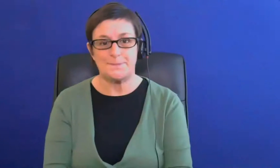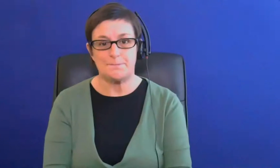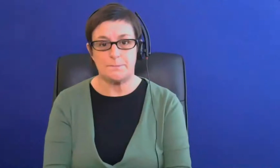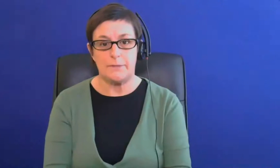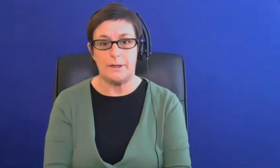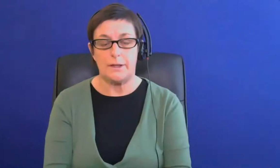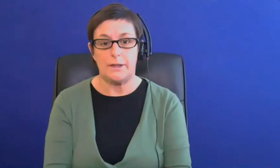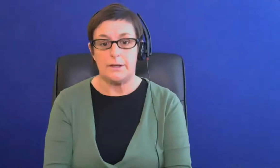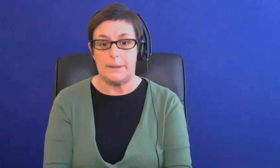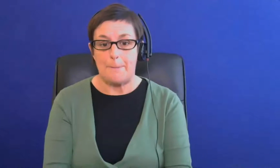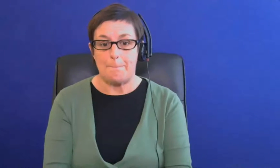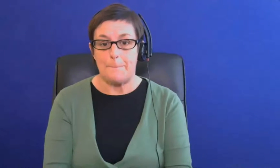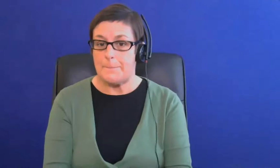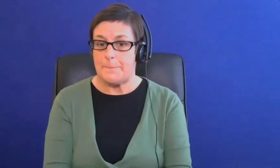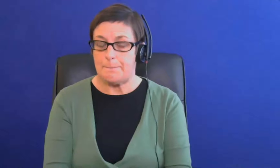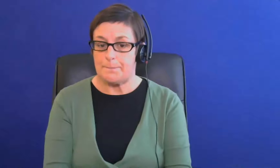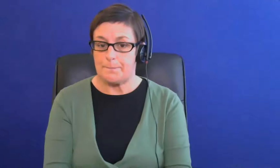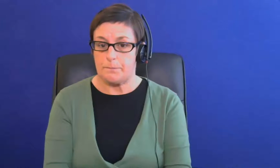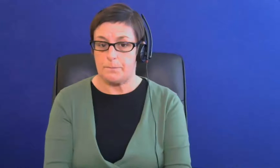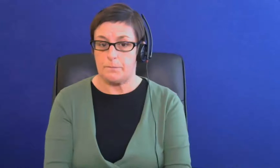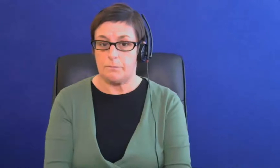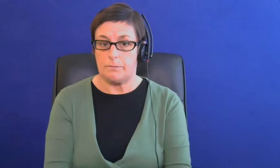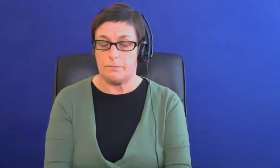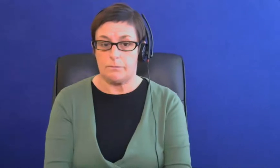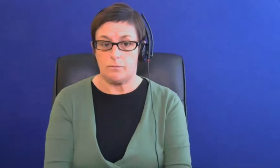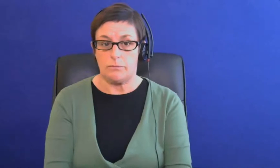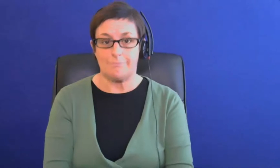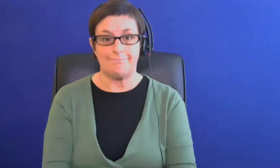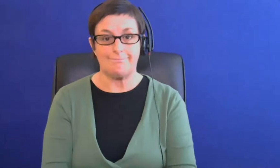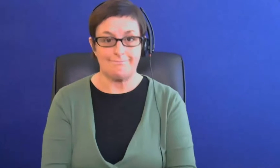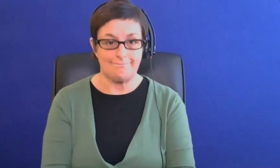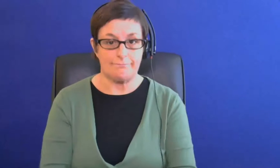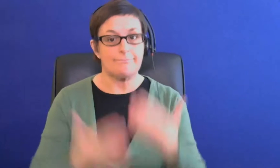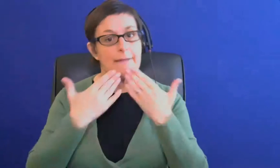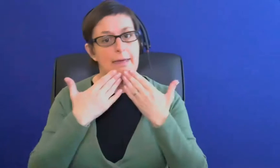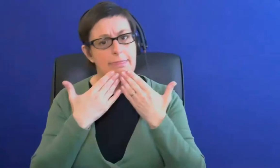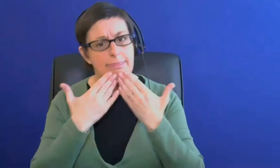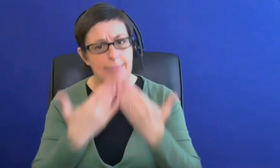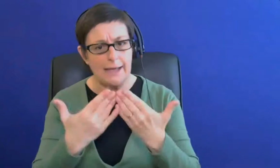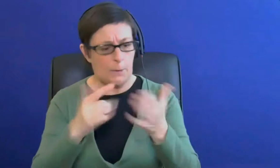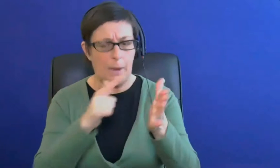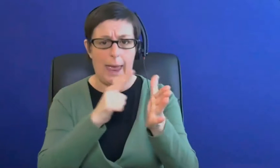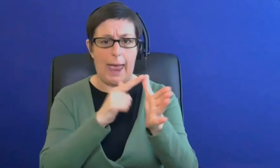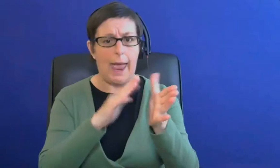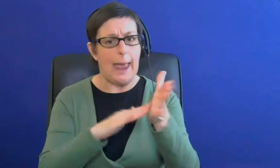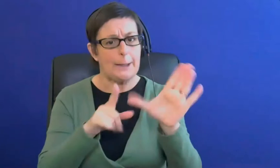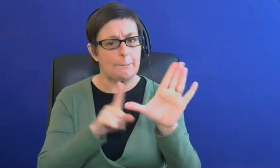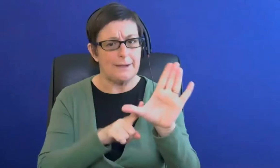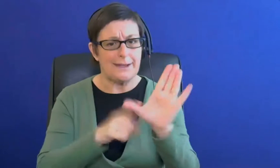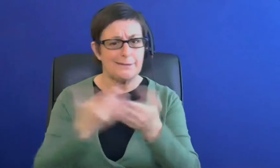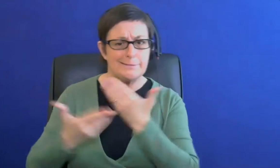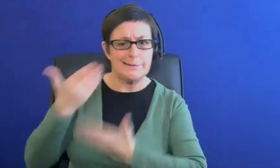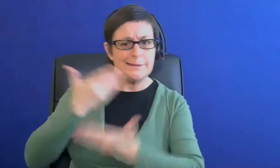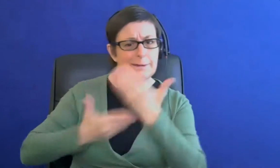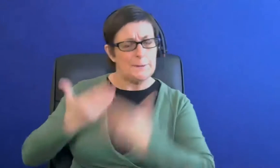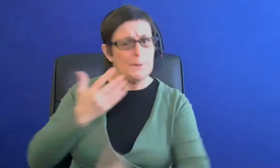so amy i'm i'm just starting my video sorry thank you so much amy that was really really useful and i know that